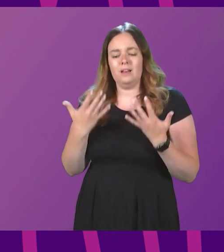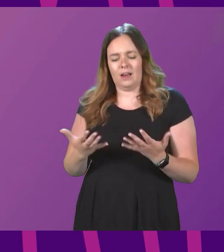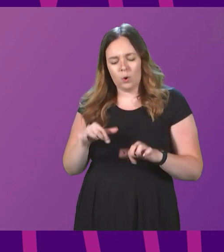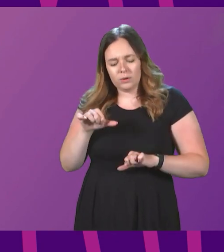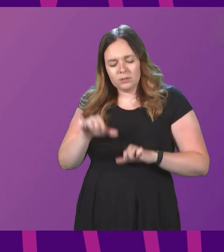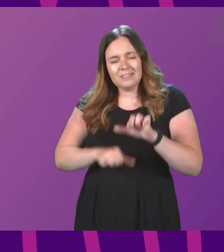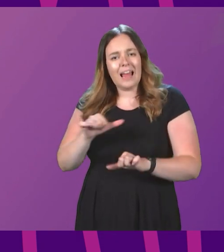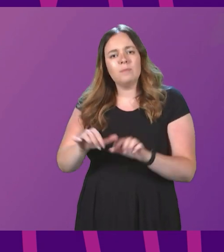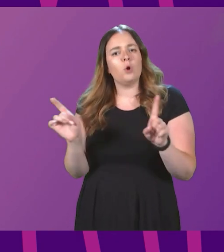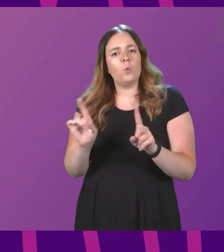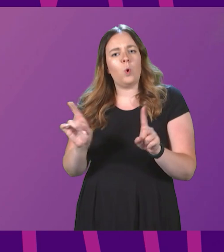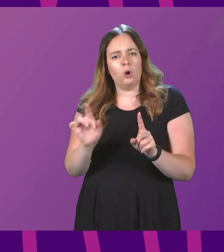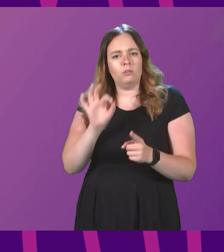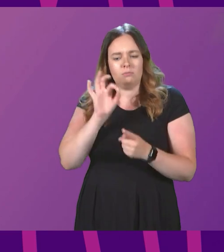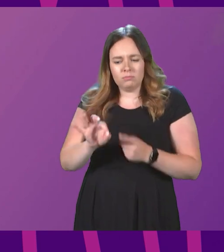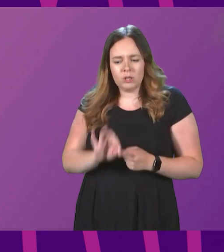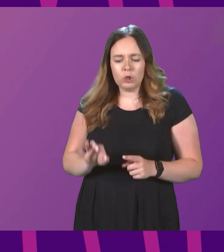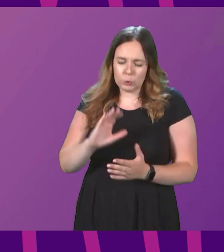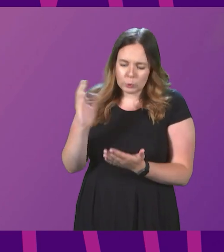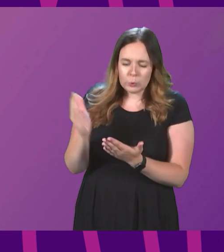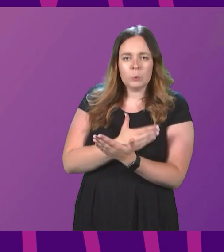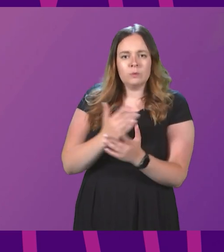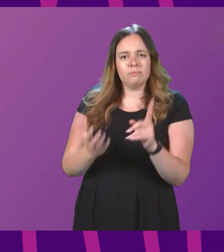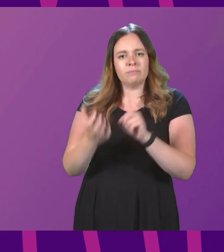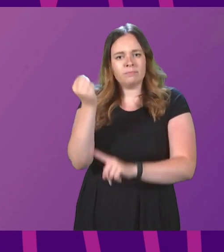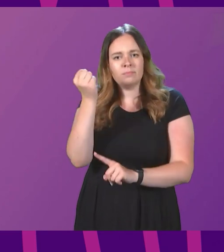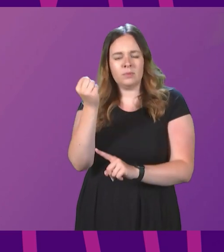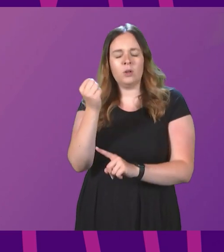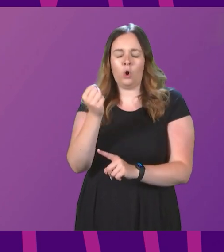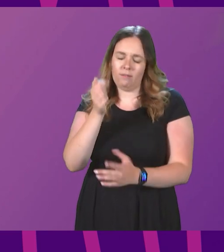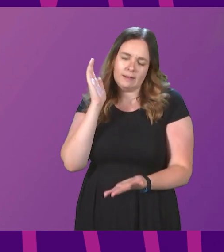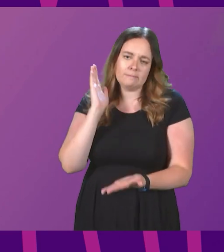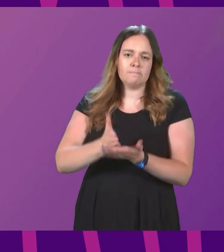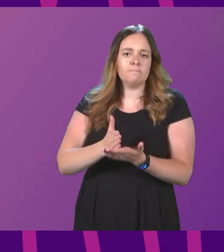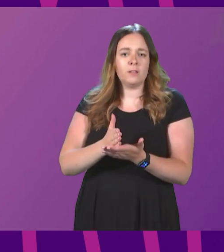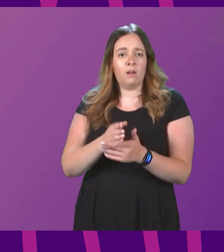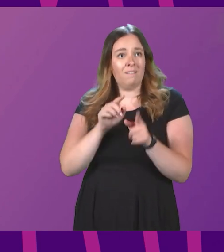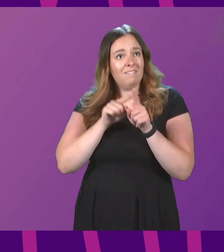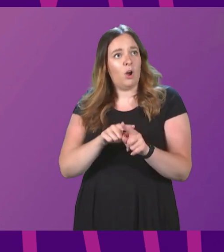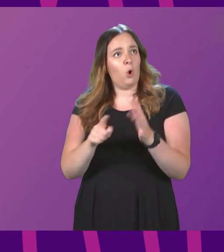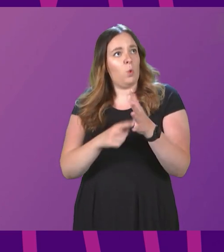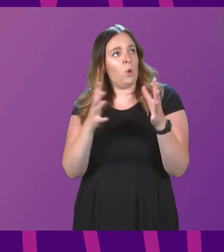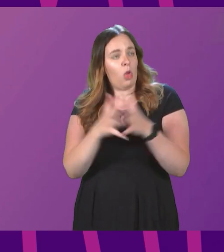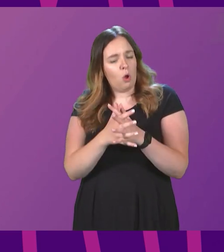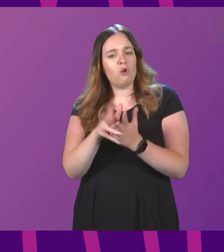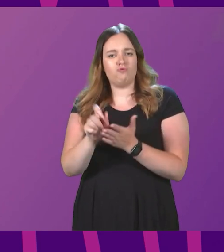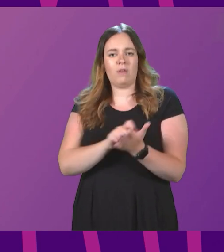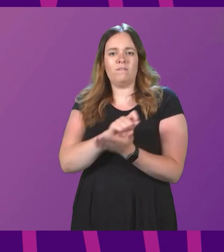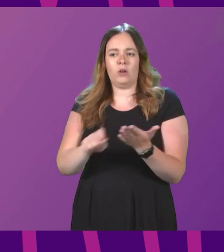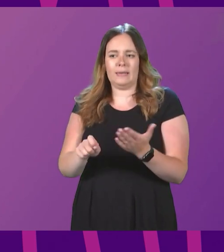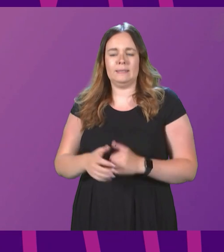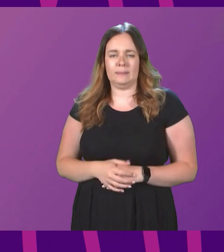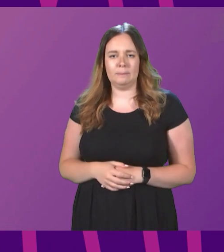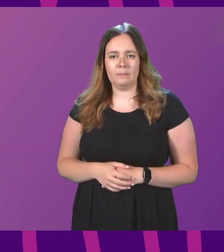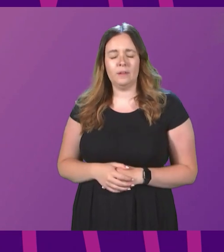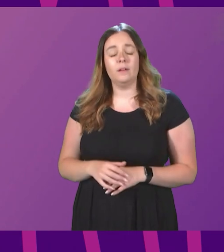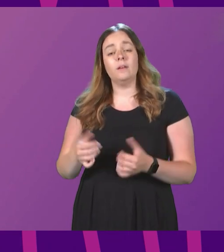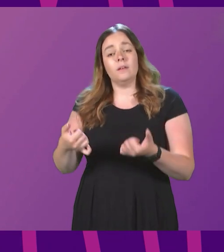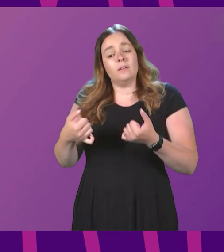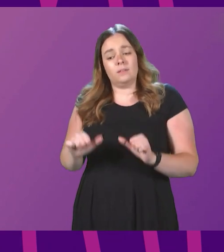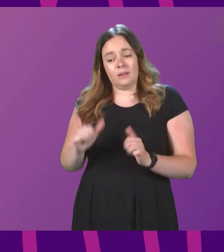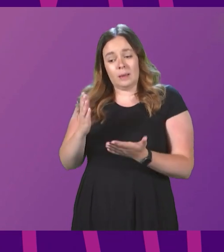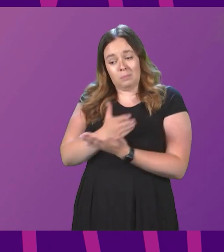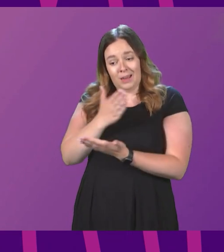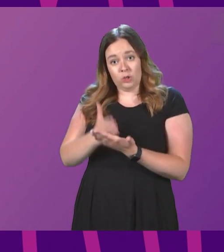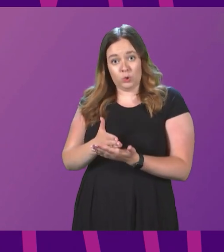take to secure that objective of an indisputably lawful referendum and then ensure that